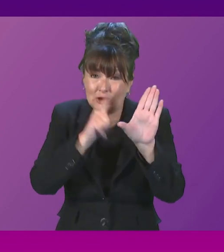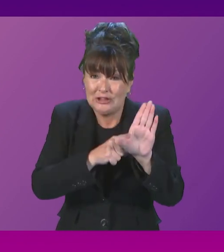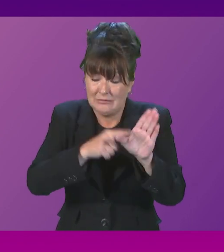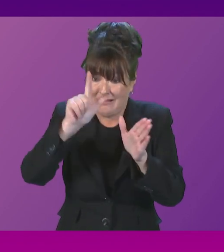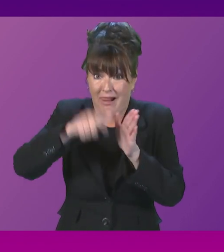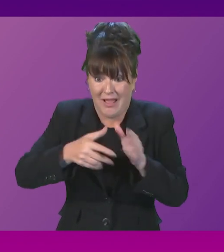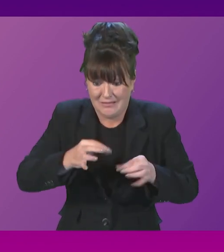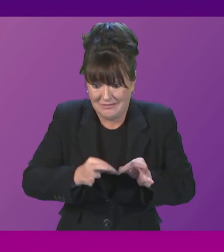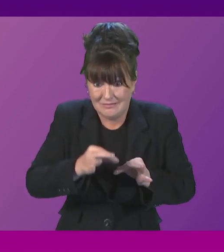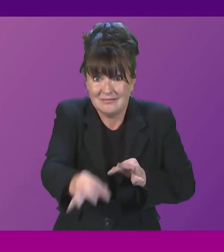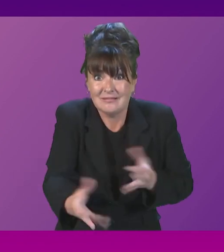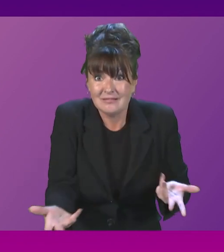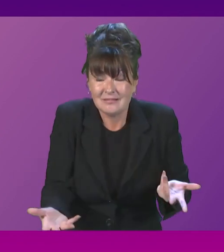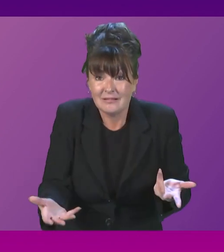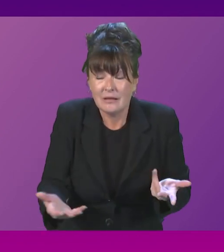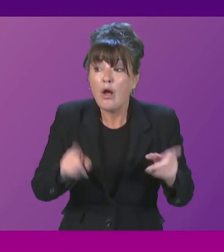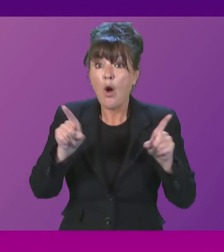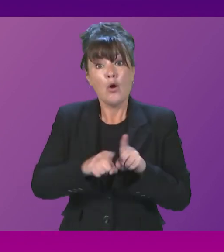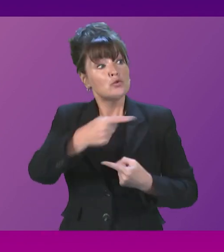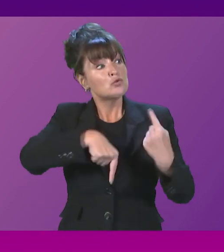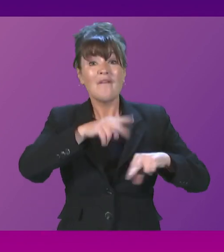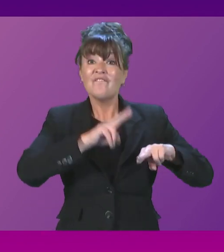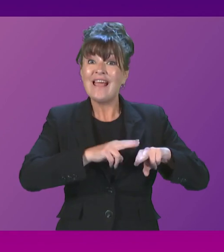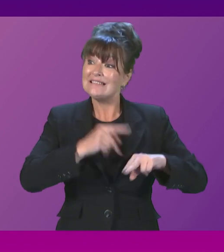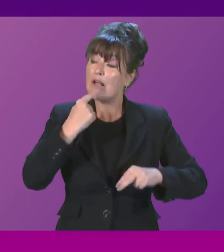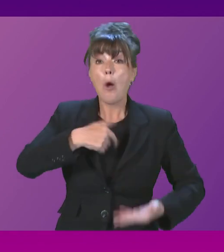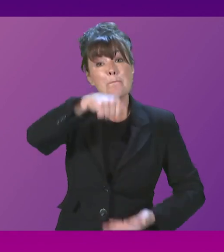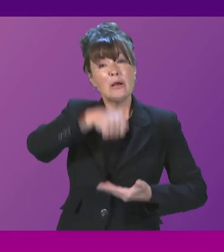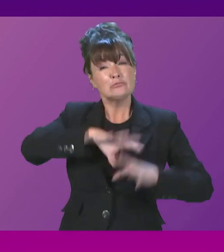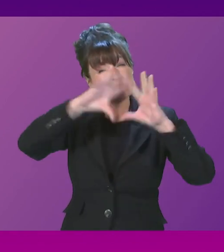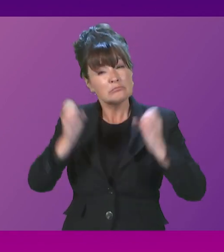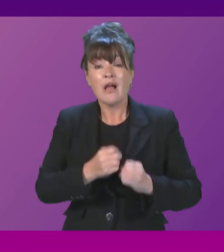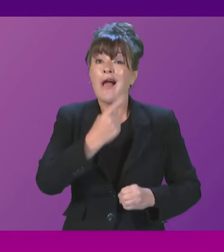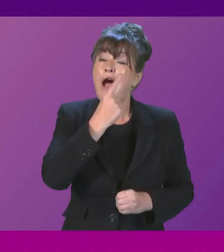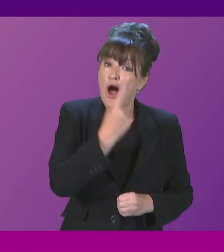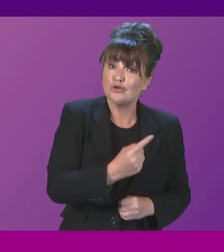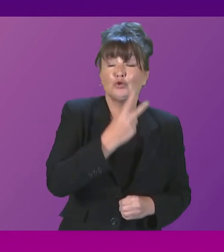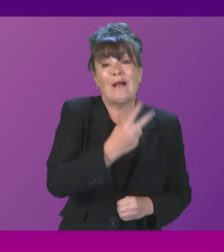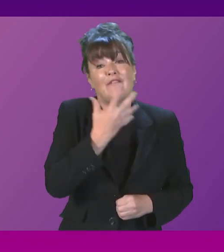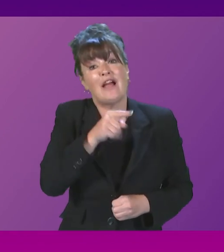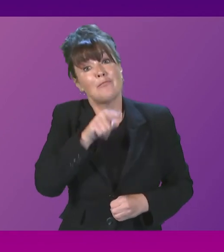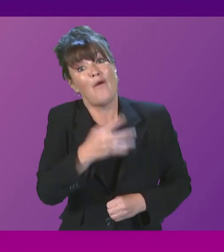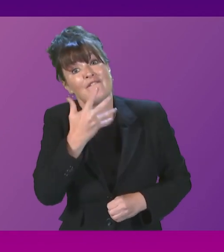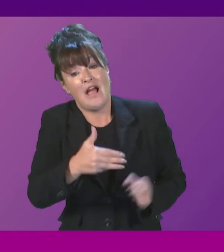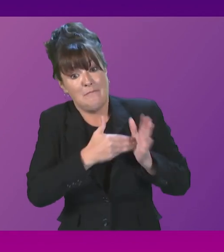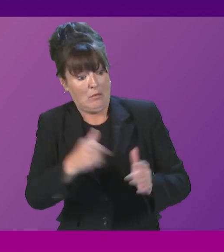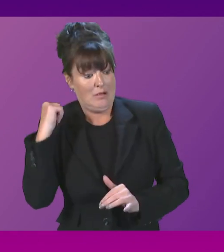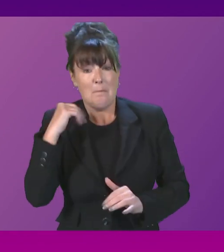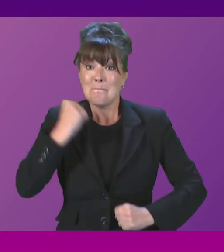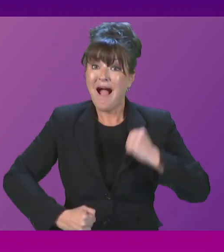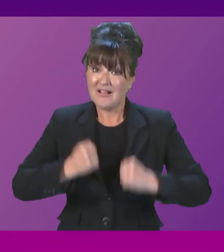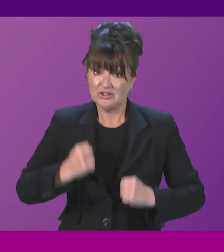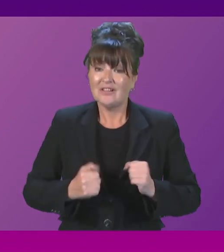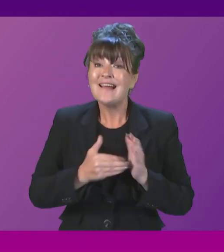And according to Ferguson's, their total project budget was £125.5 million in March of this year.